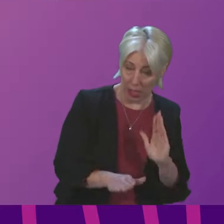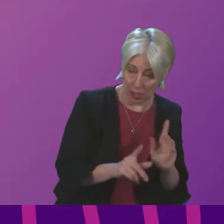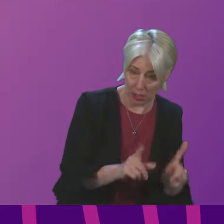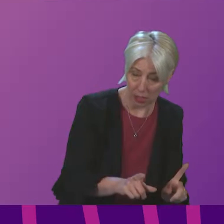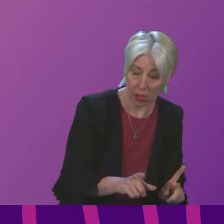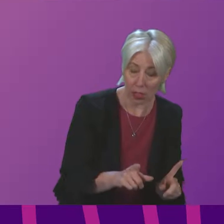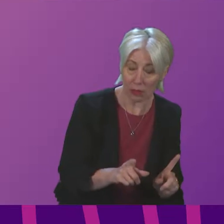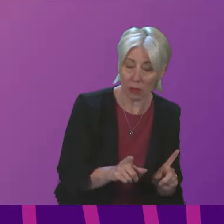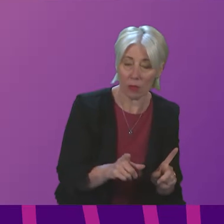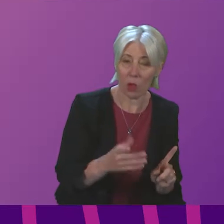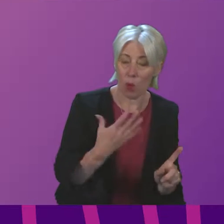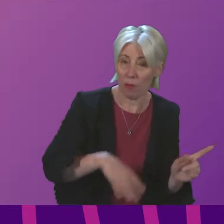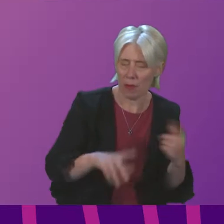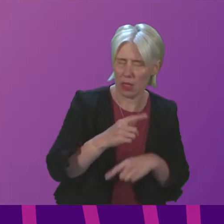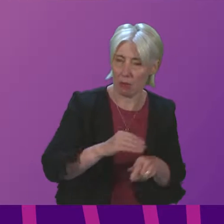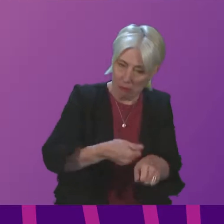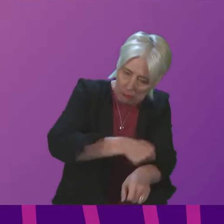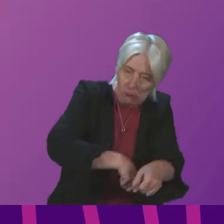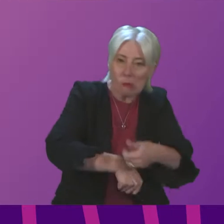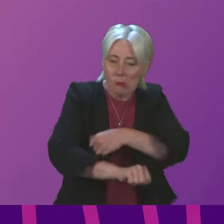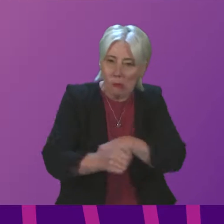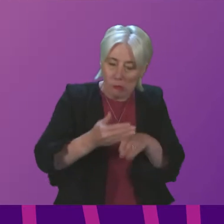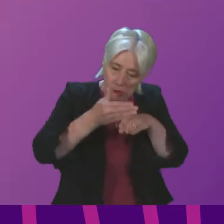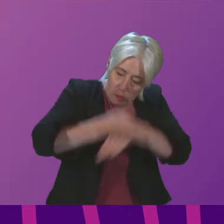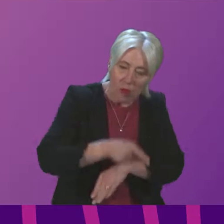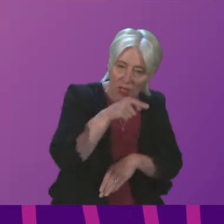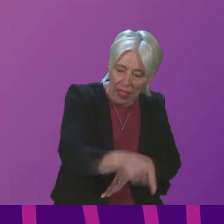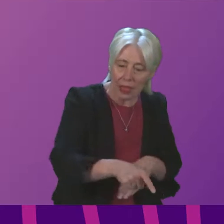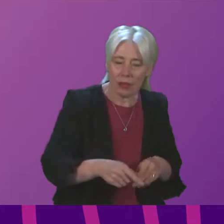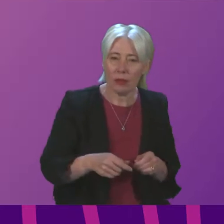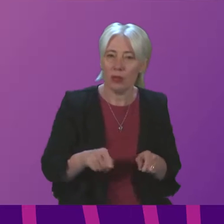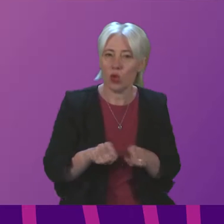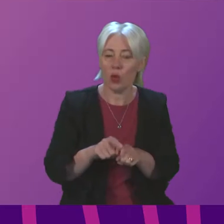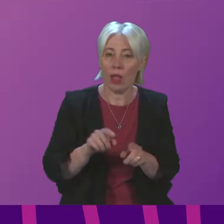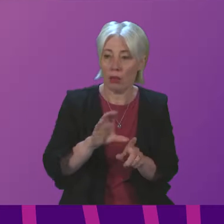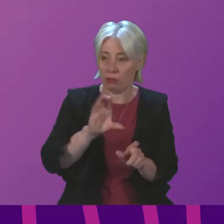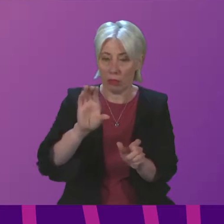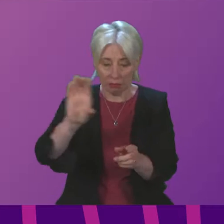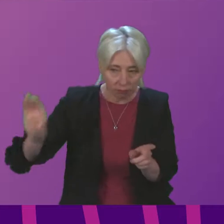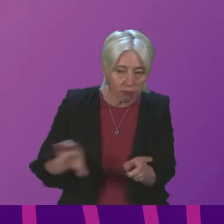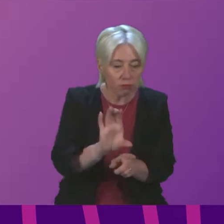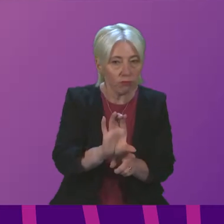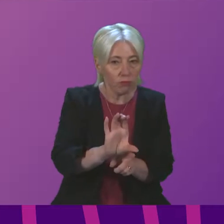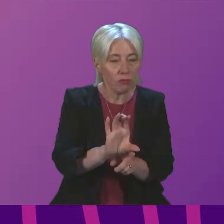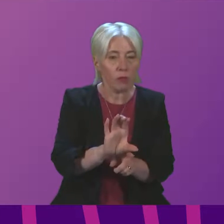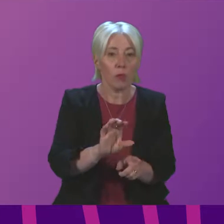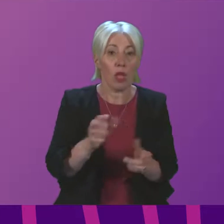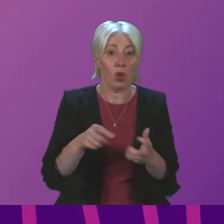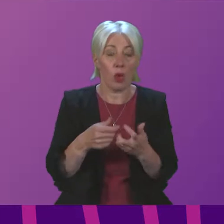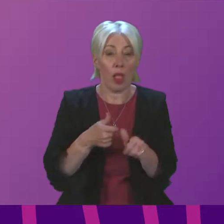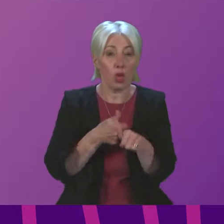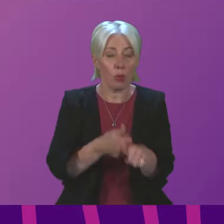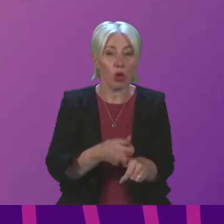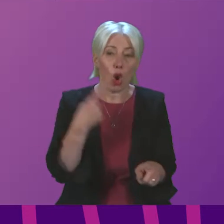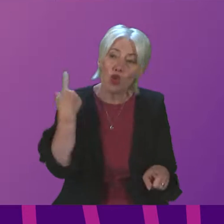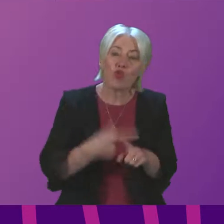considerable action to tackle homelessness, backed by substantial resources, including the support for